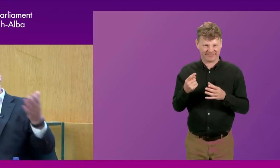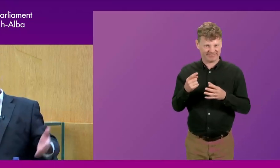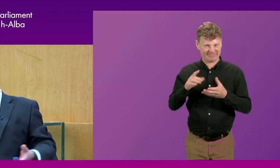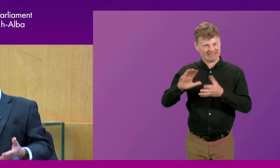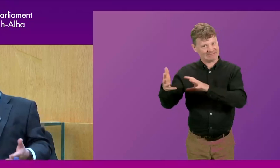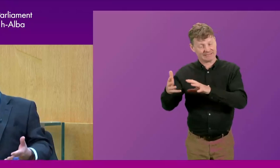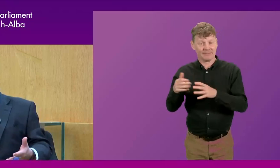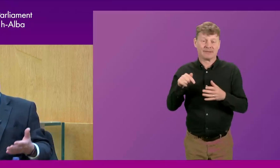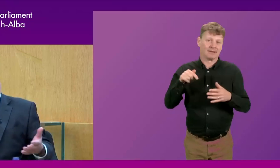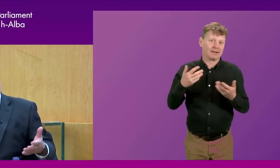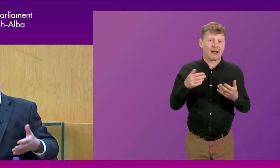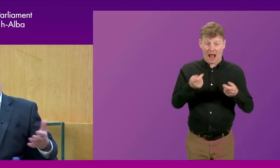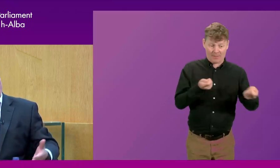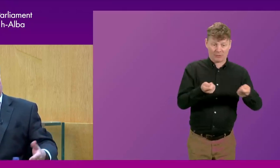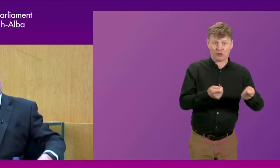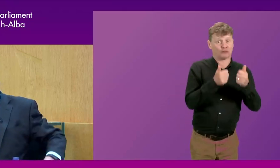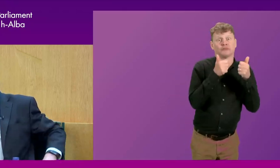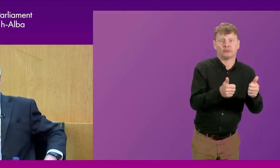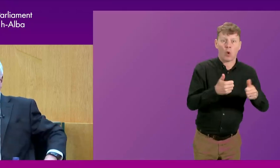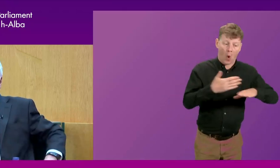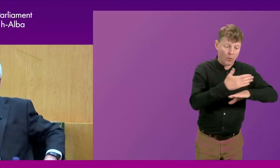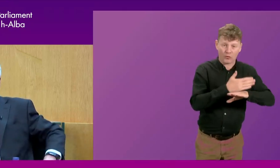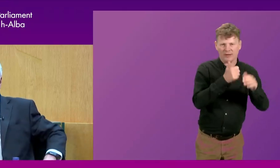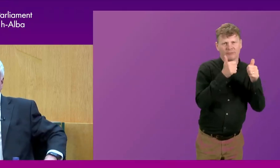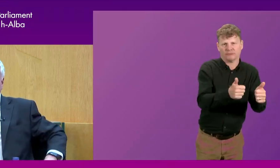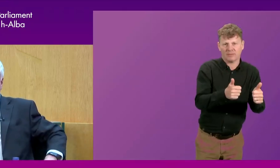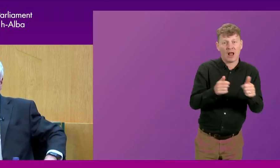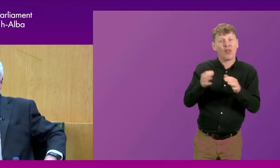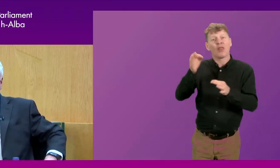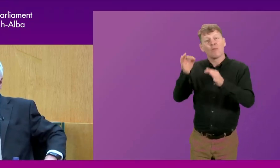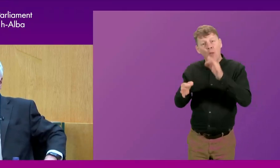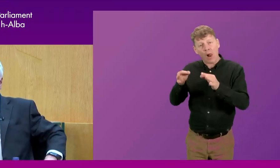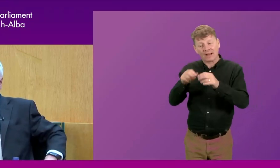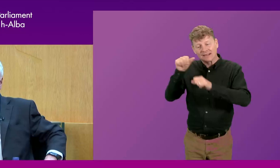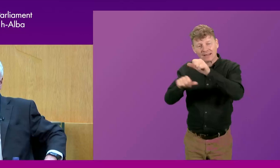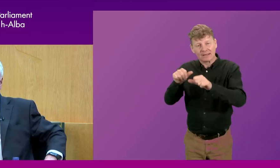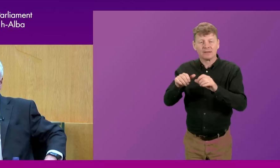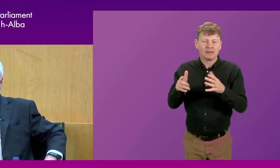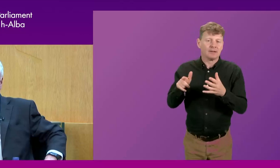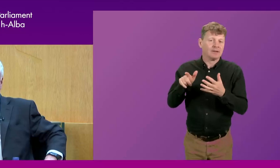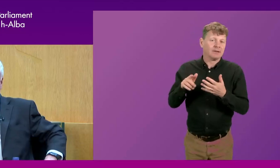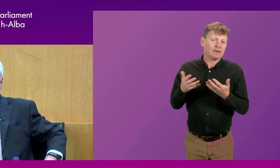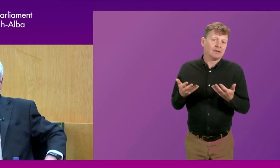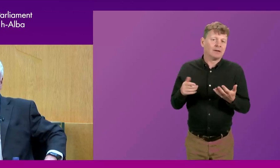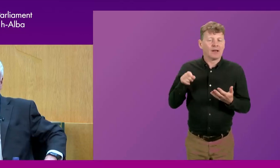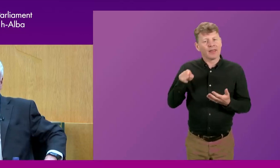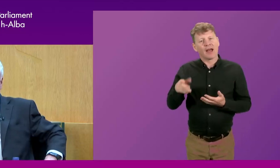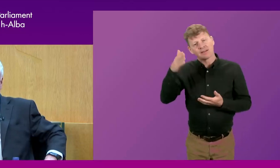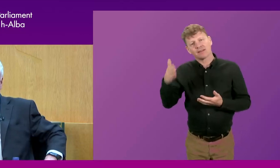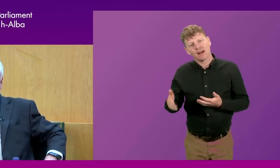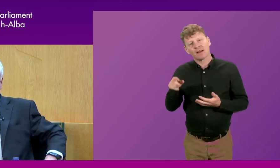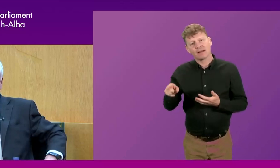They're not that kind of administration and how it operates. And, you I think on the on the political side,